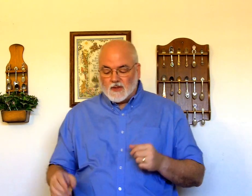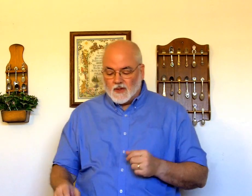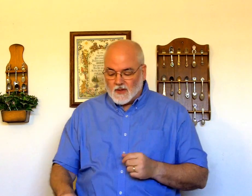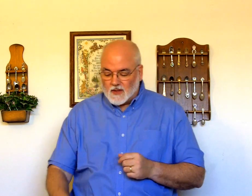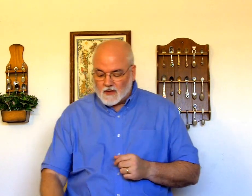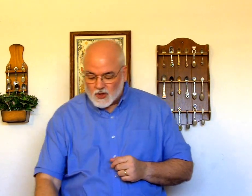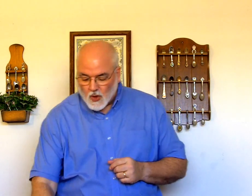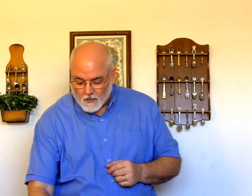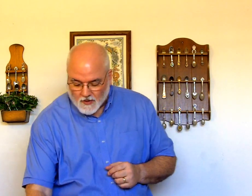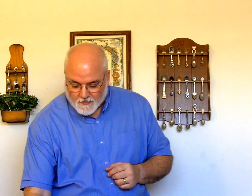psalm.